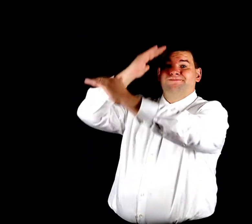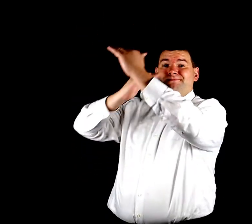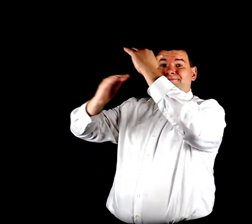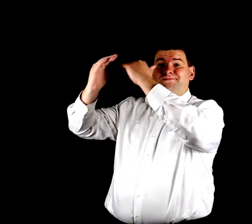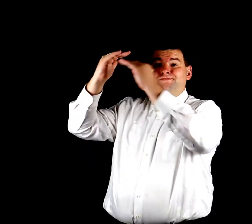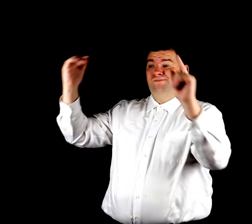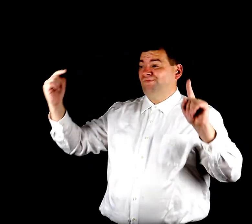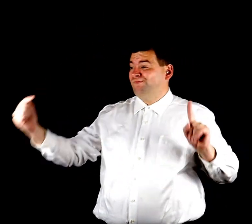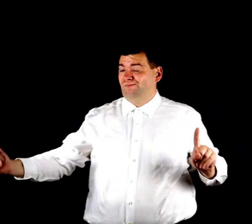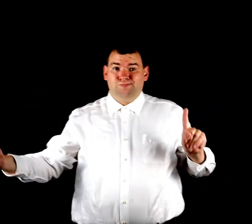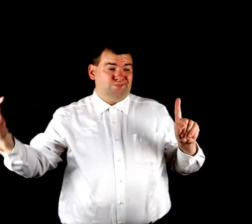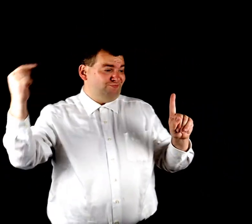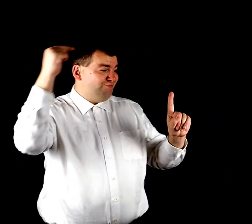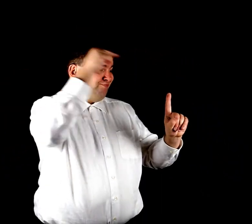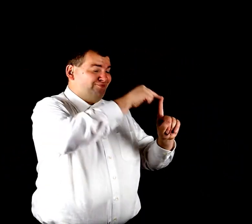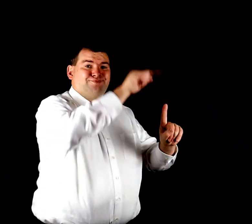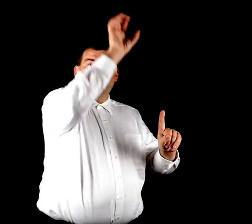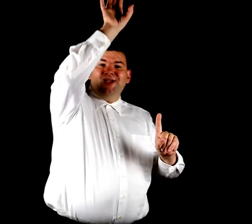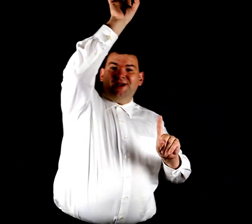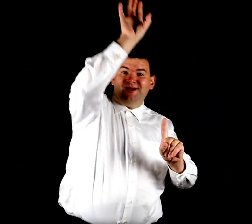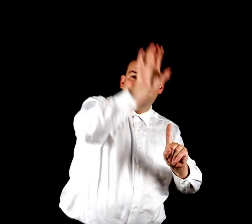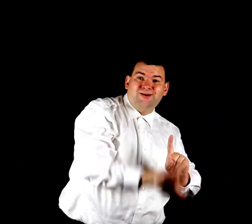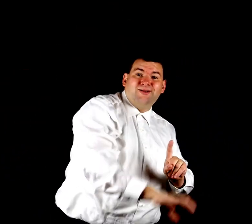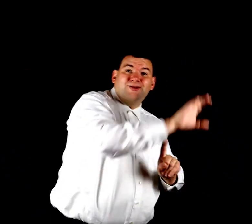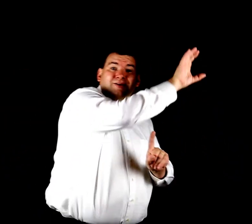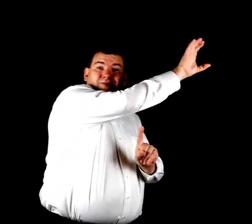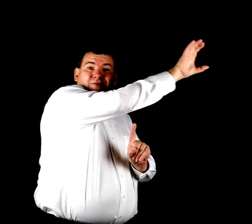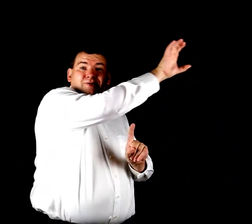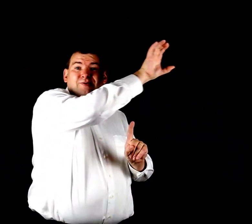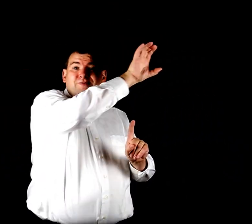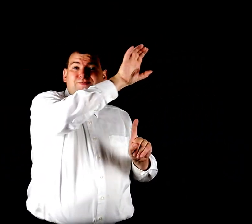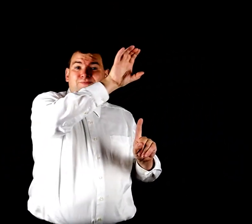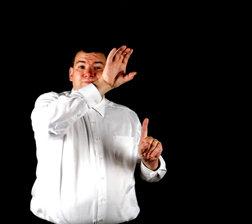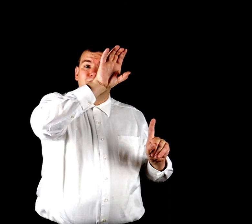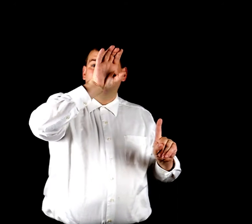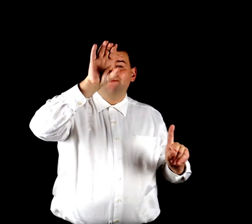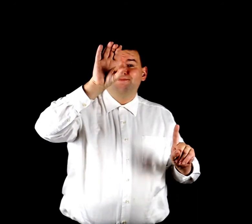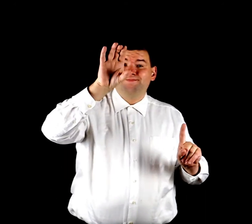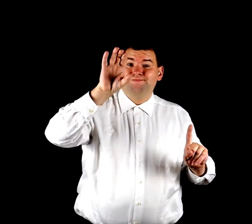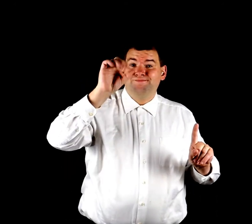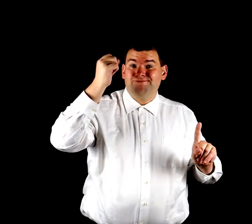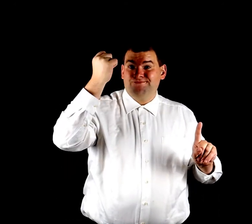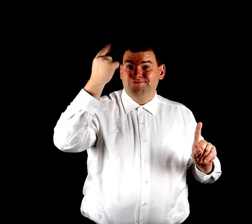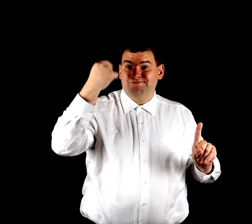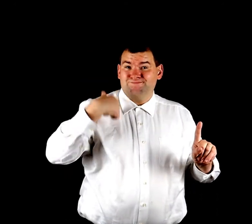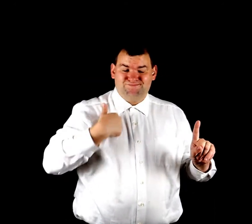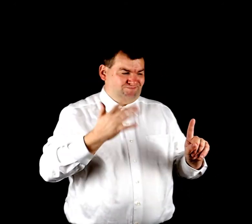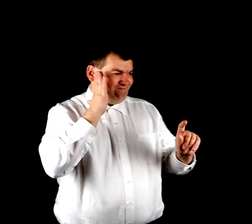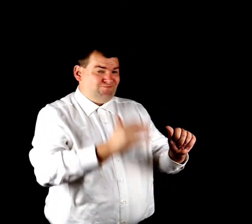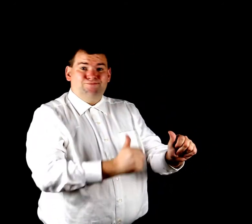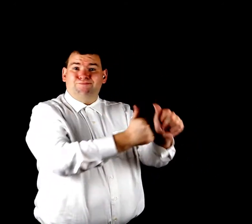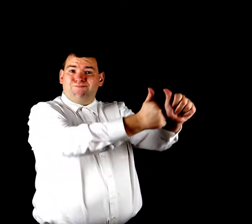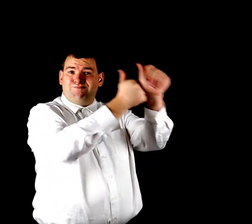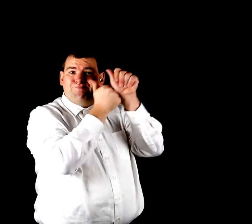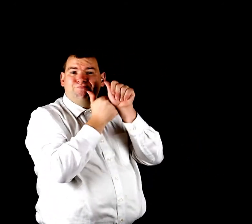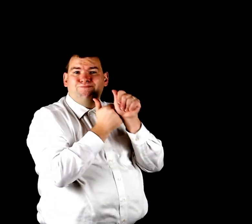very narrow